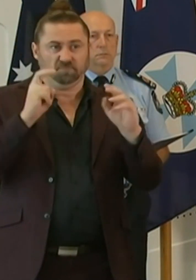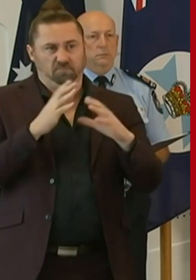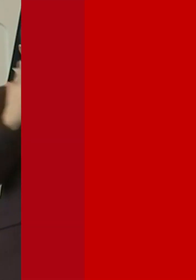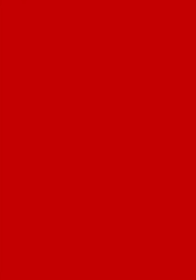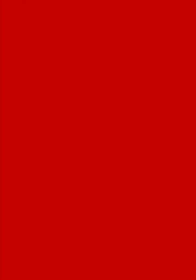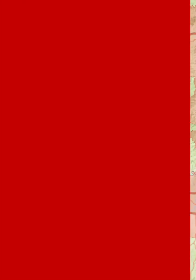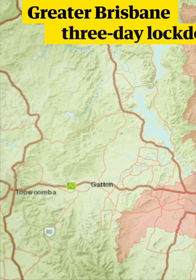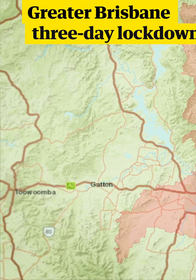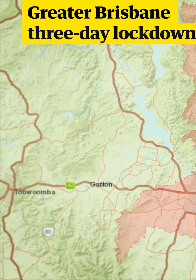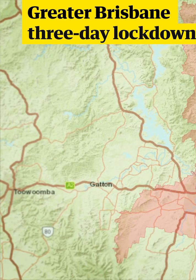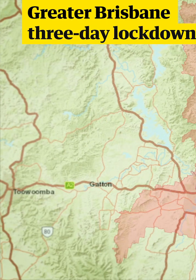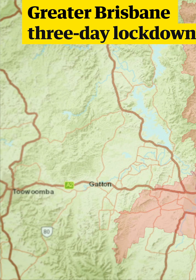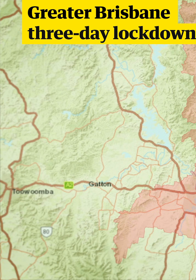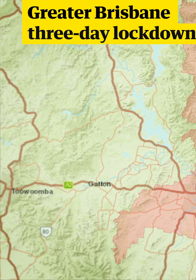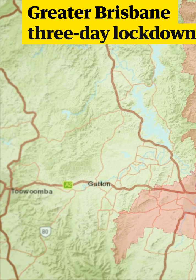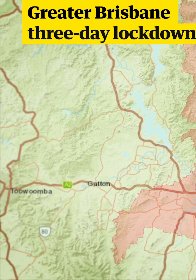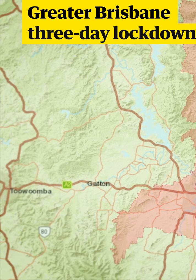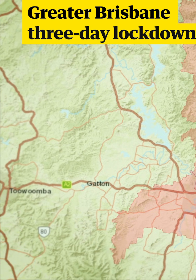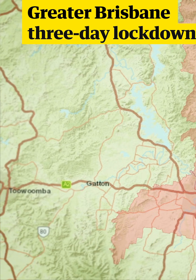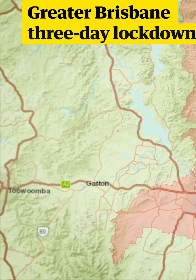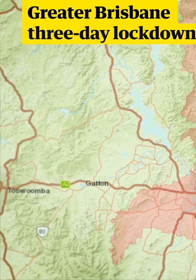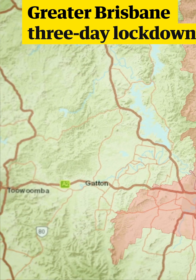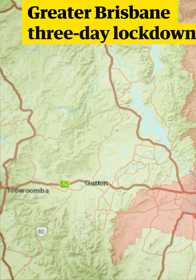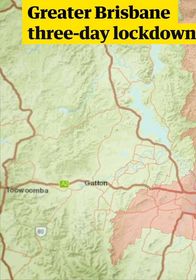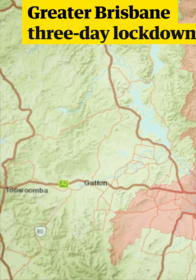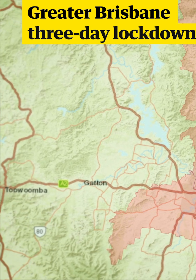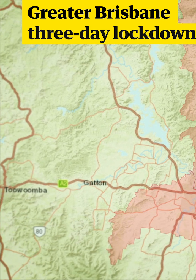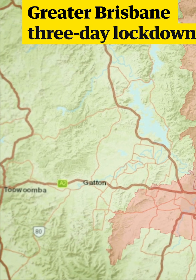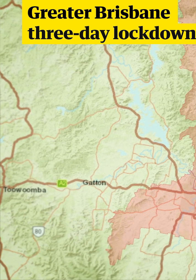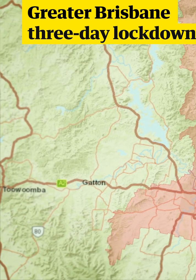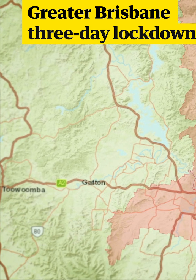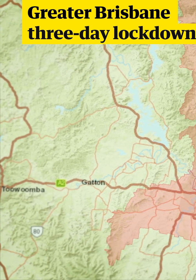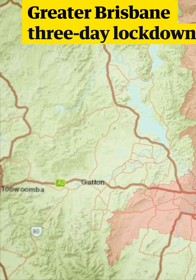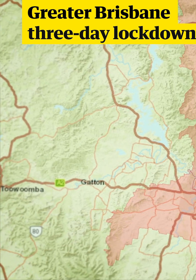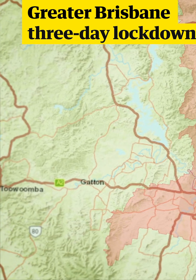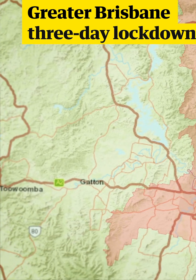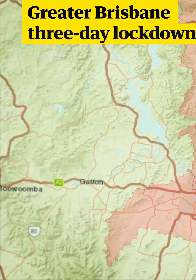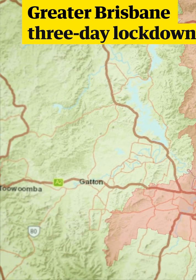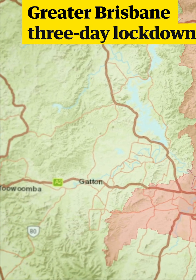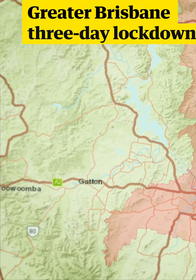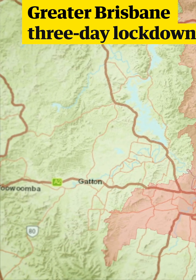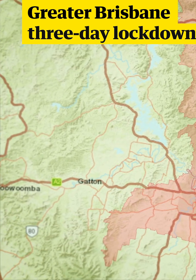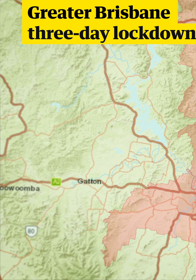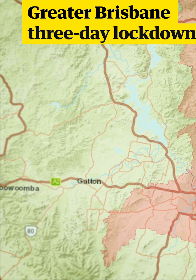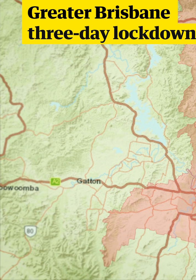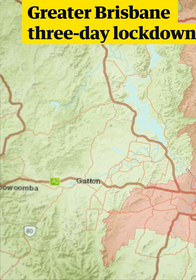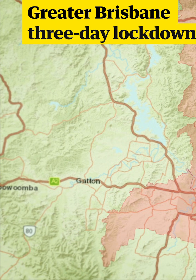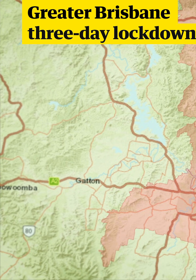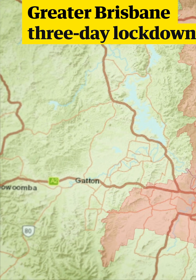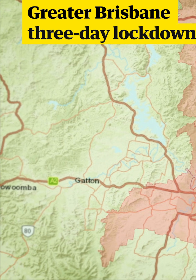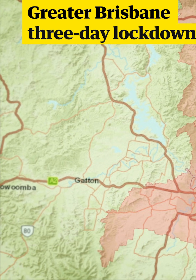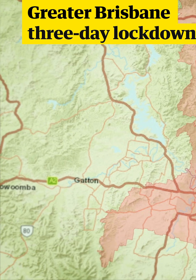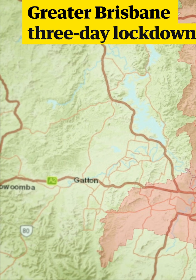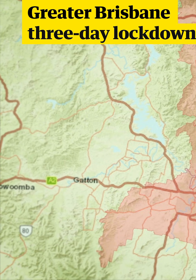Brisbane will be the council areas of Brisbane, Logan, Ipswich, Moreton